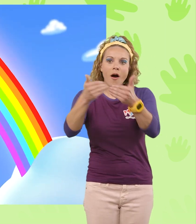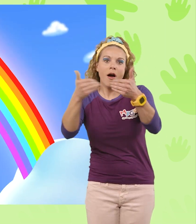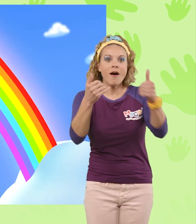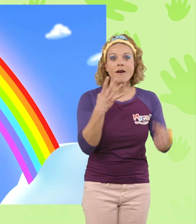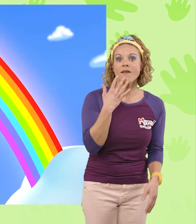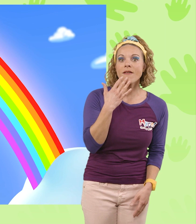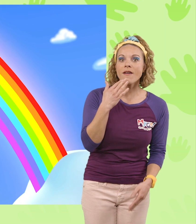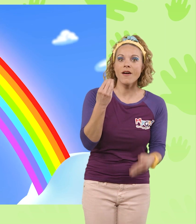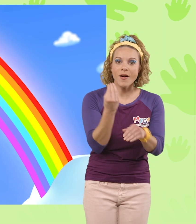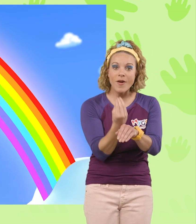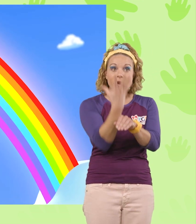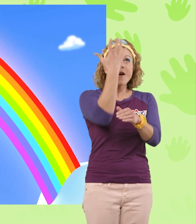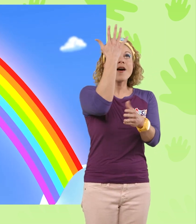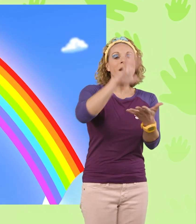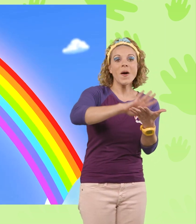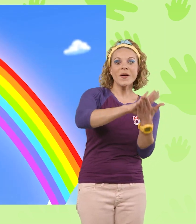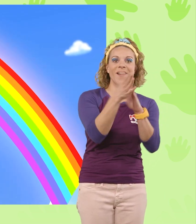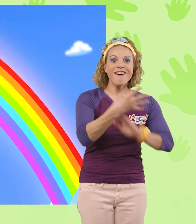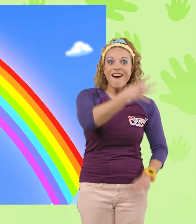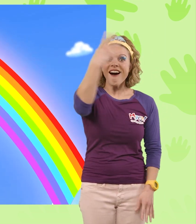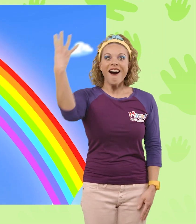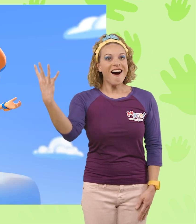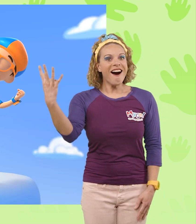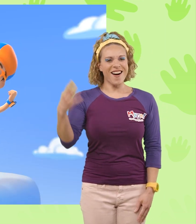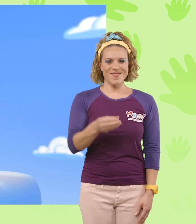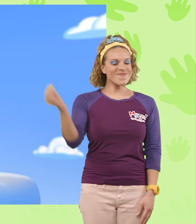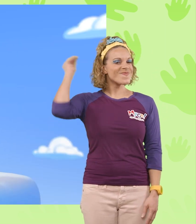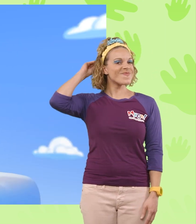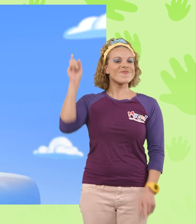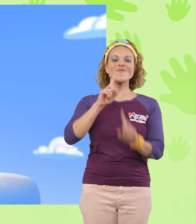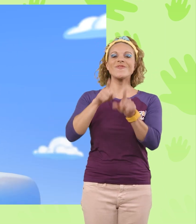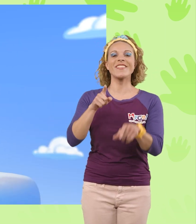the light into all the colors of the rainbow! Upload answer tabs!